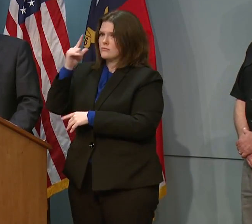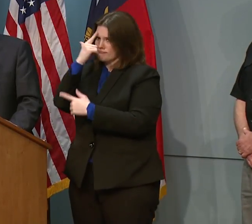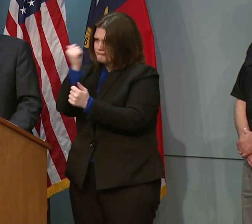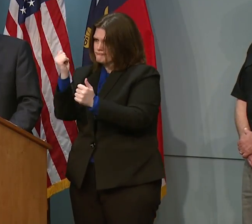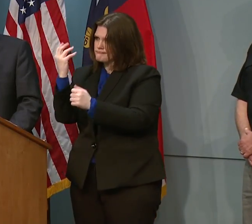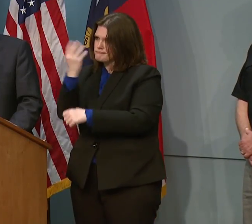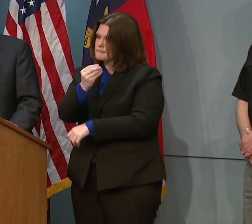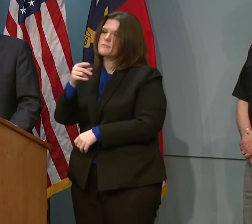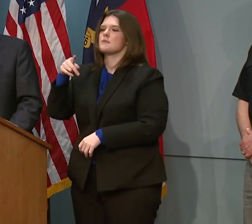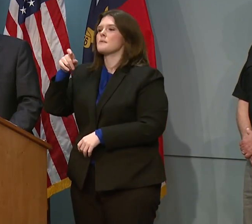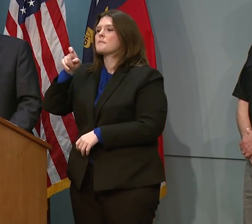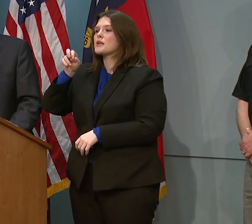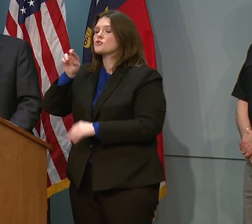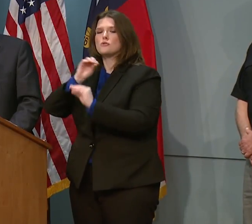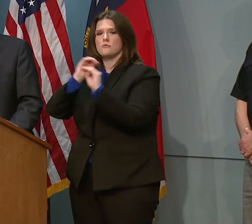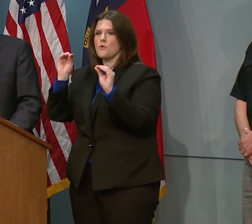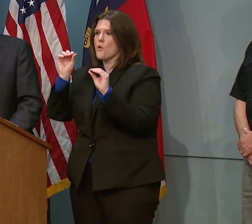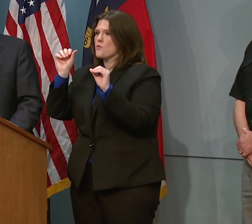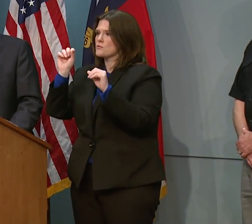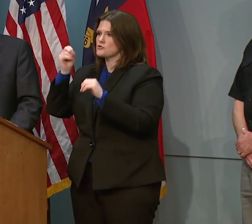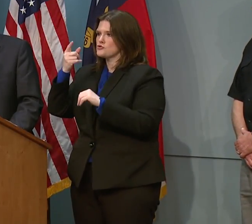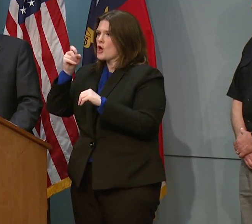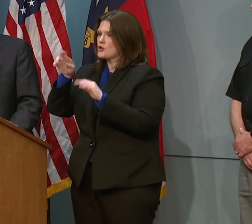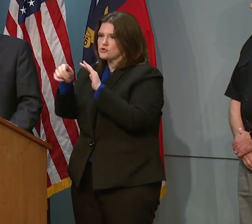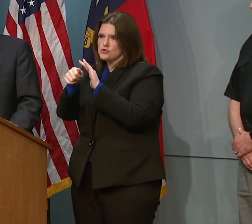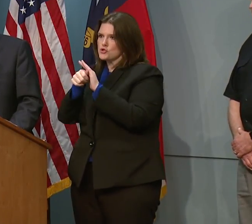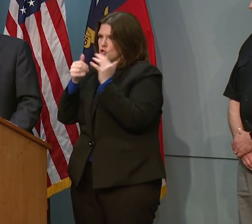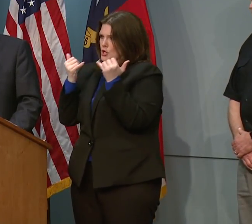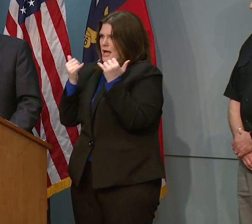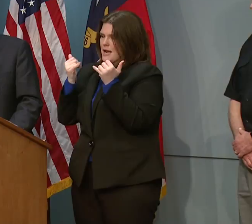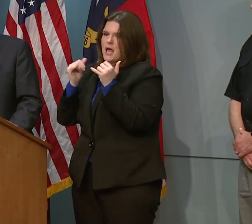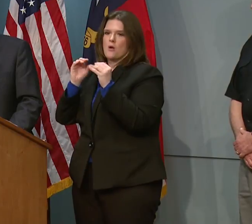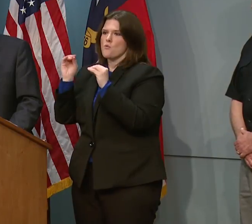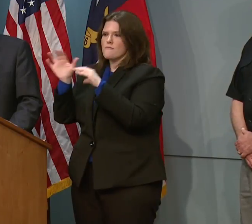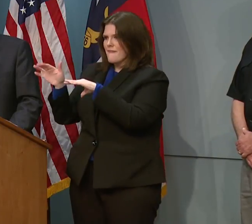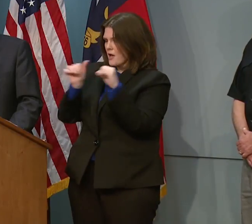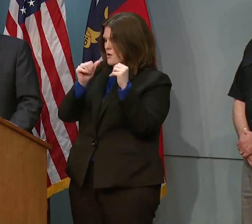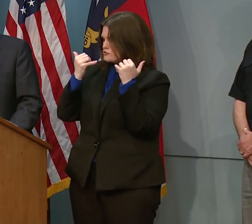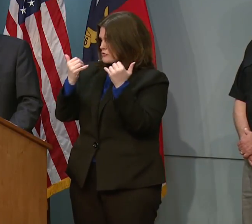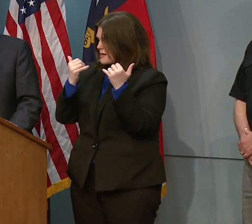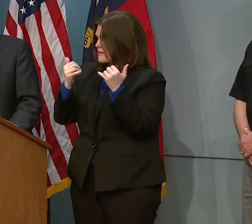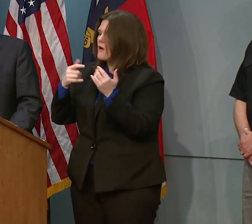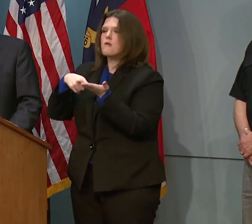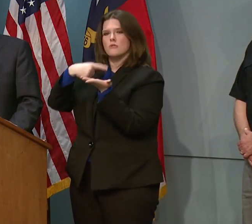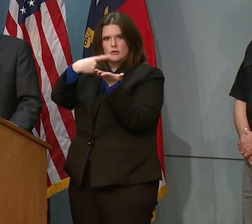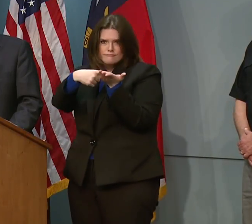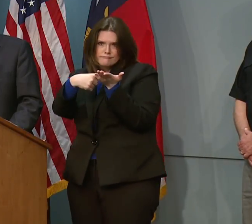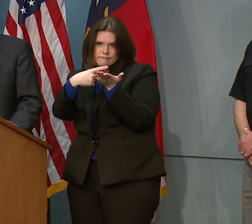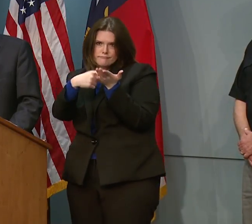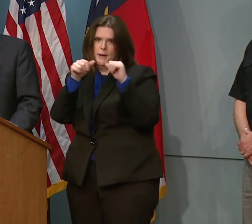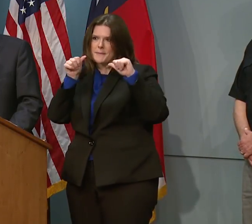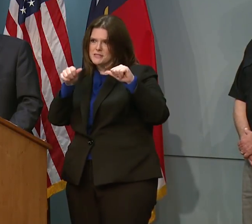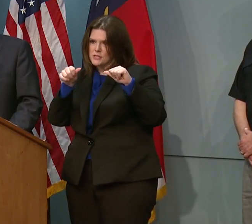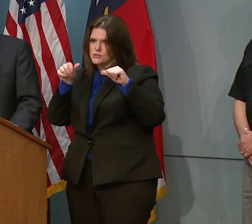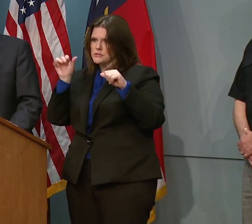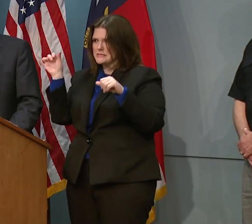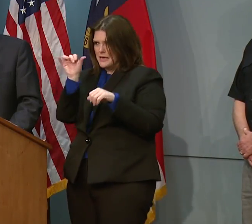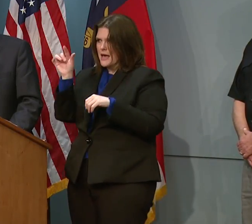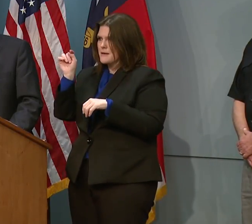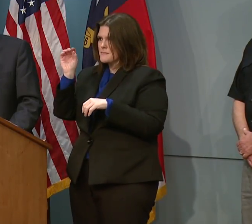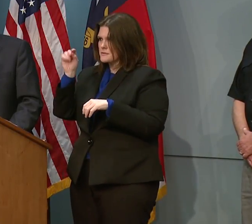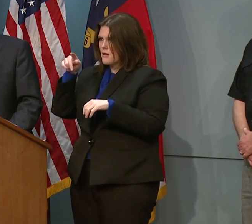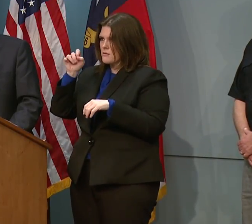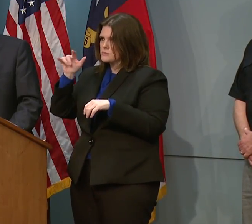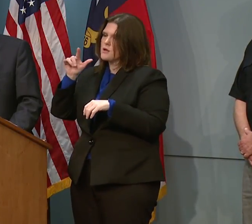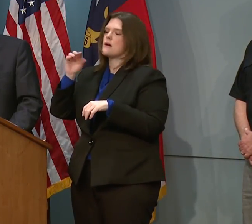Pender County, no shelters or evacuation. They are discussing potential at Topstail and Surf